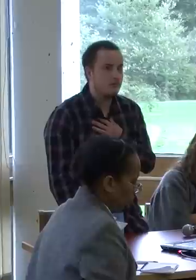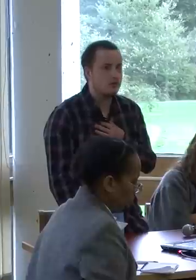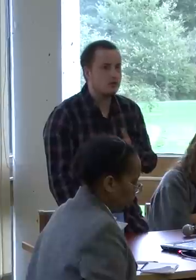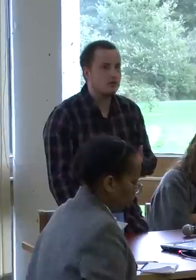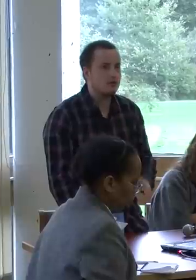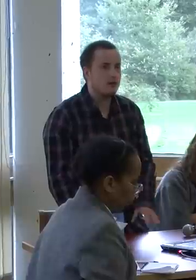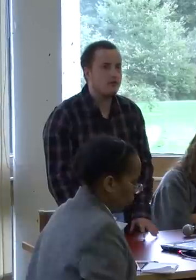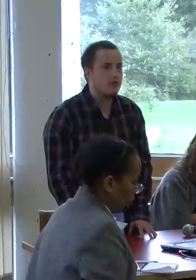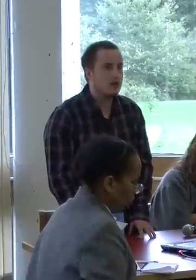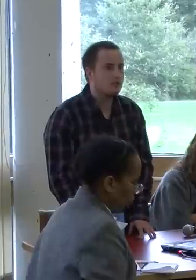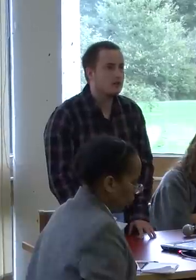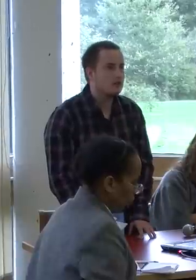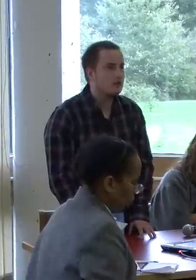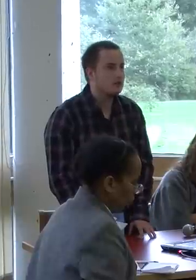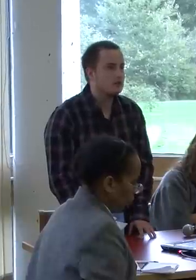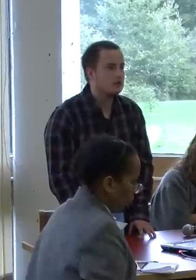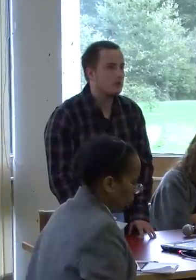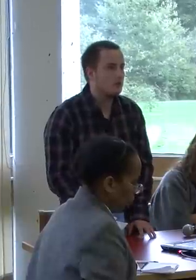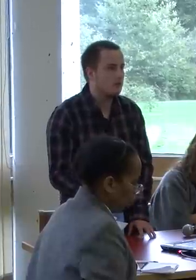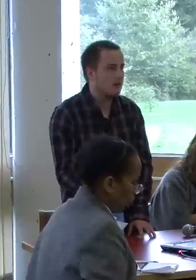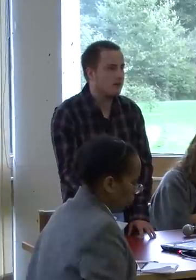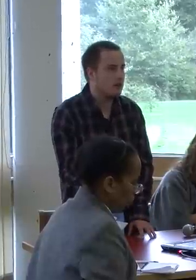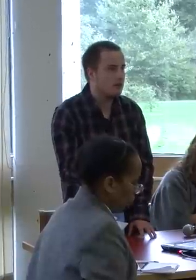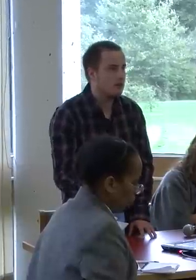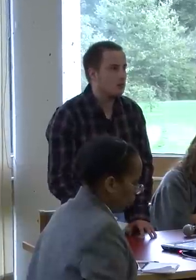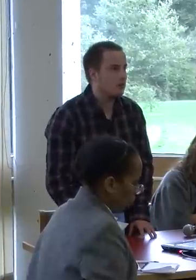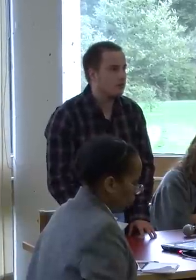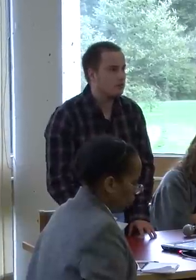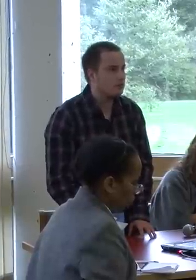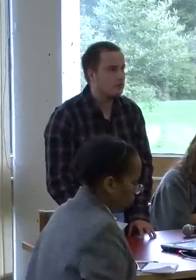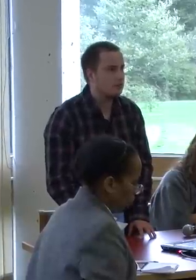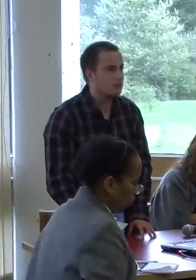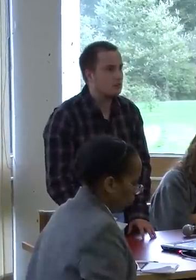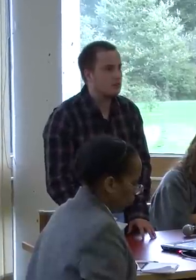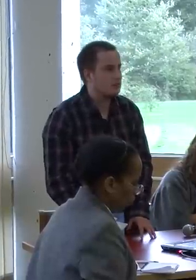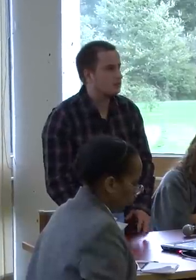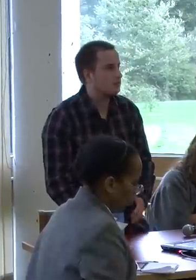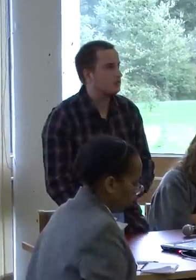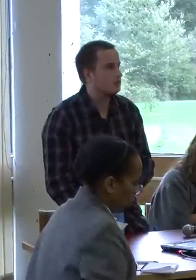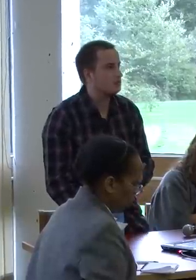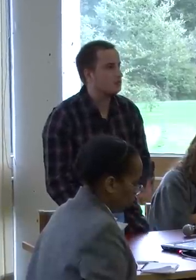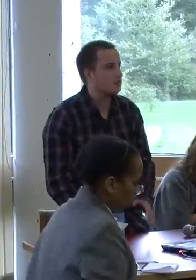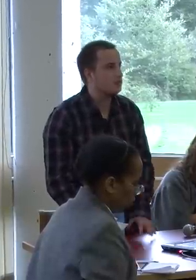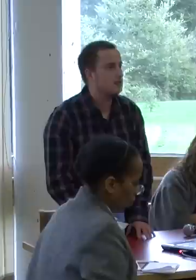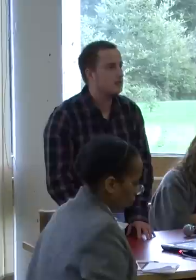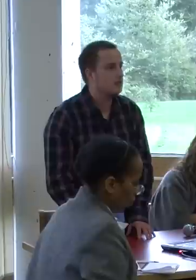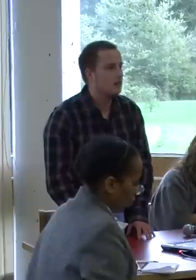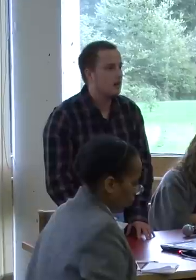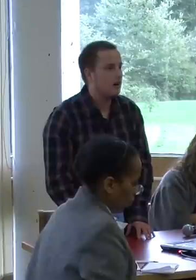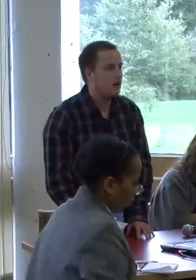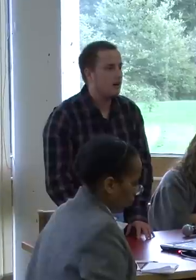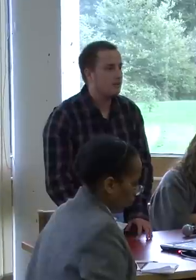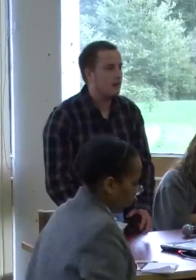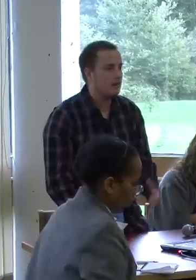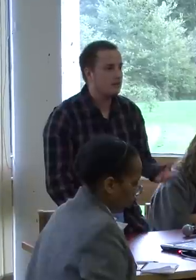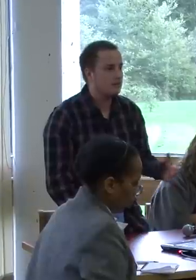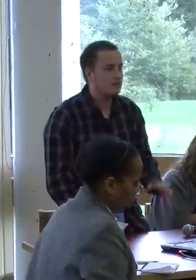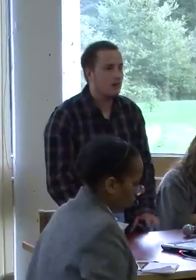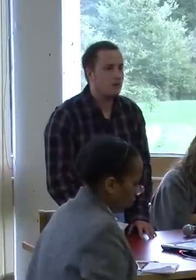person in my family so my family went through this learning experience with me. And now